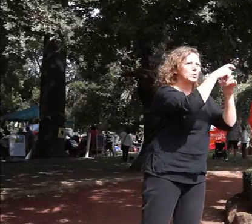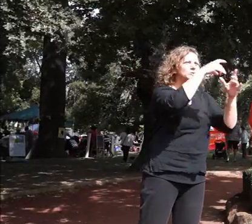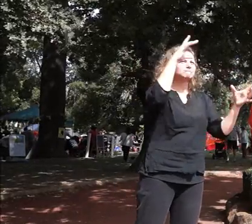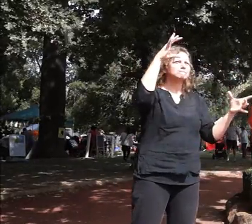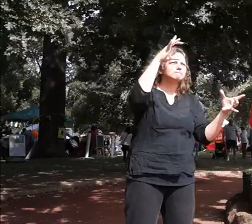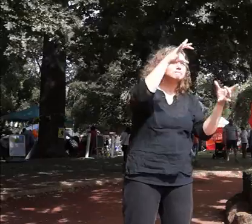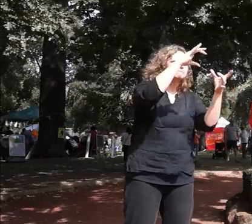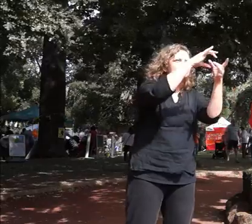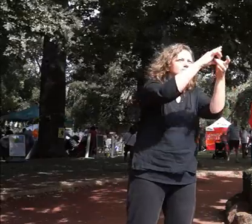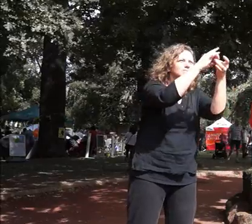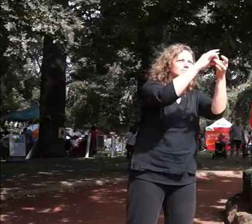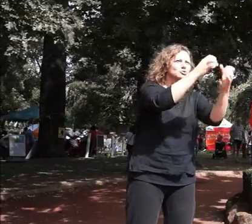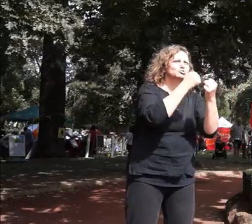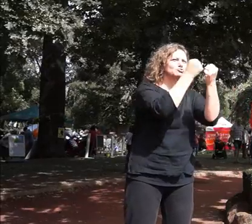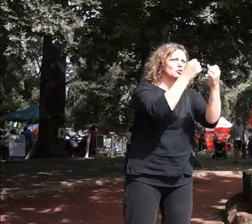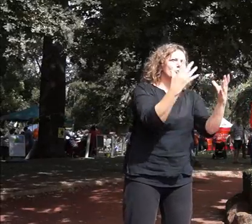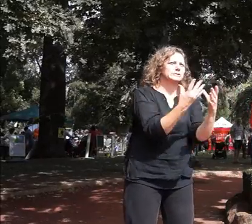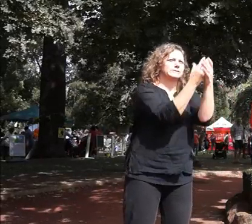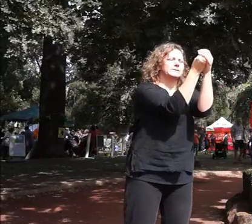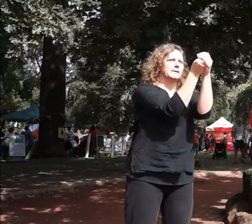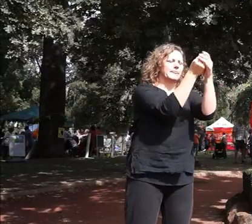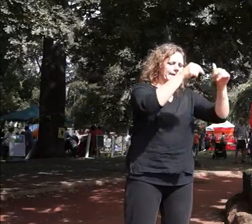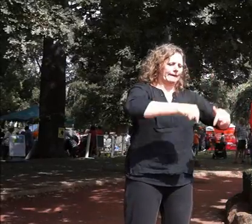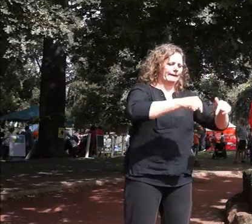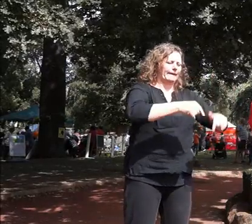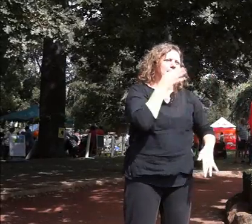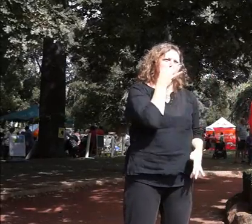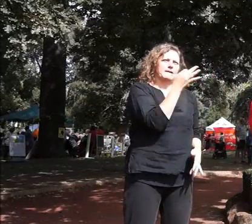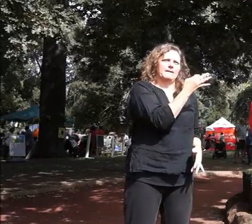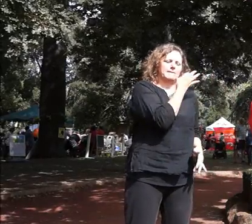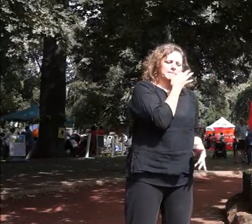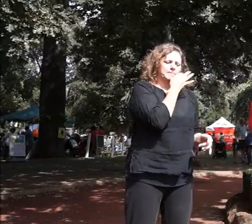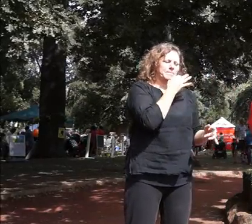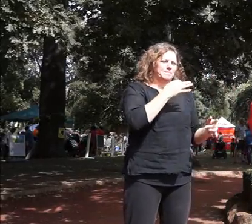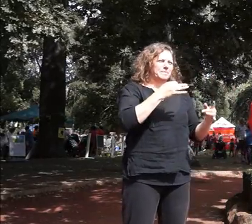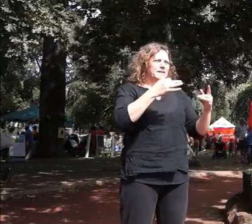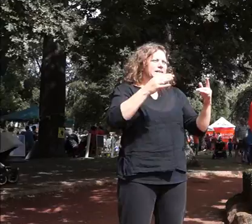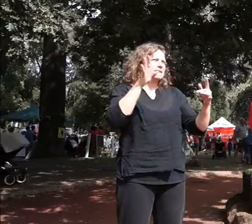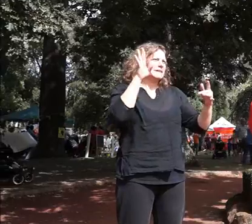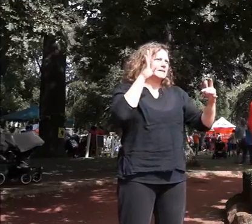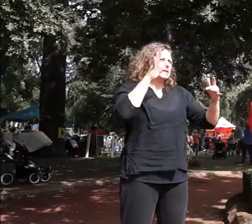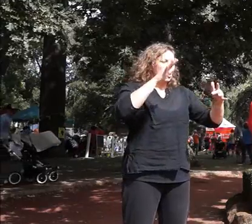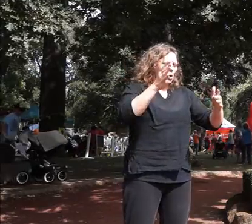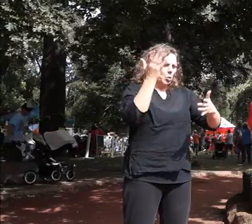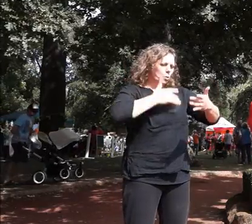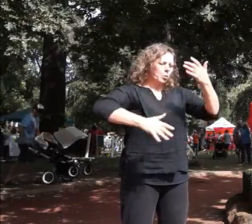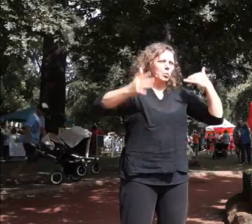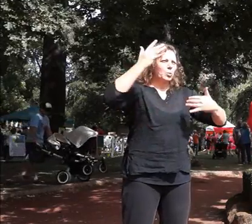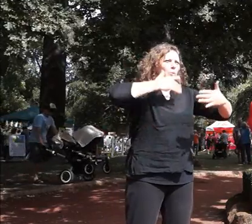in strength and grace, together in this garden place. Whispering of wind-rustled oracles, of epic and